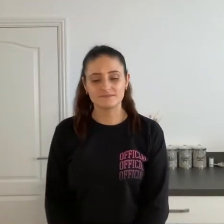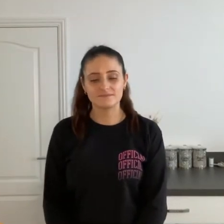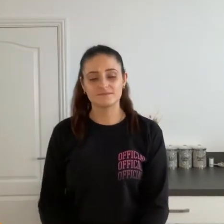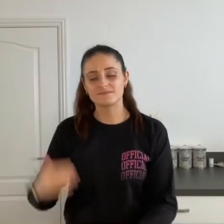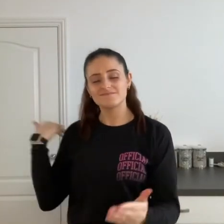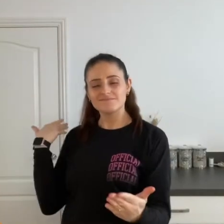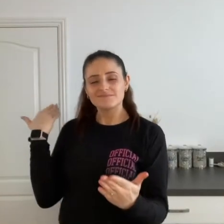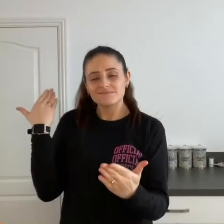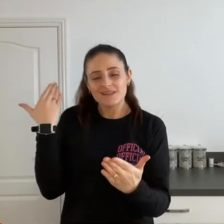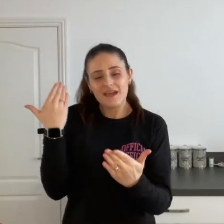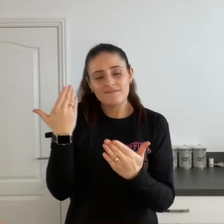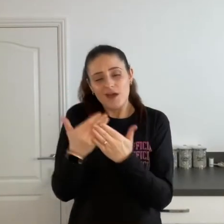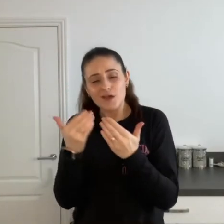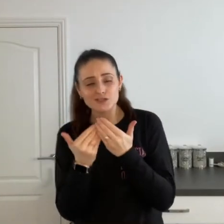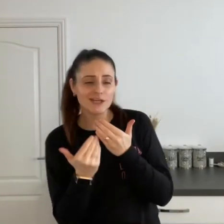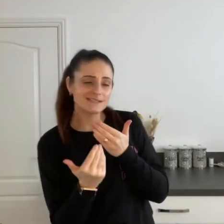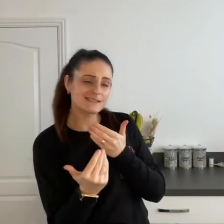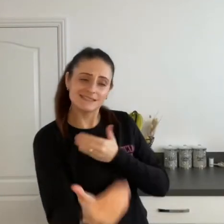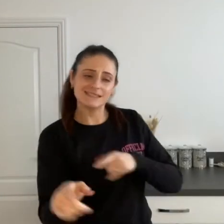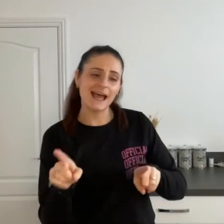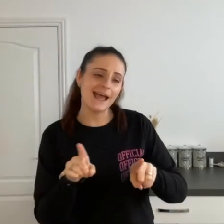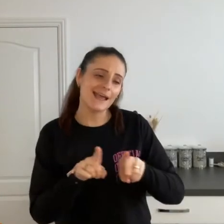Ever just the same